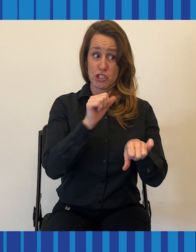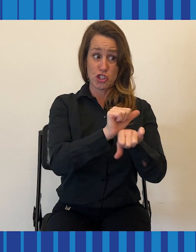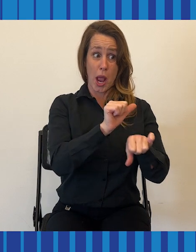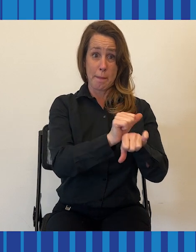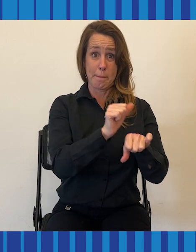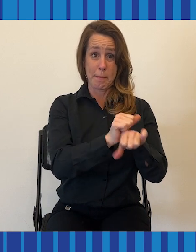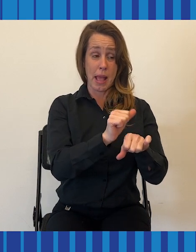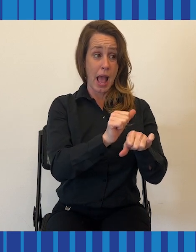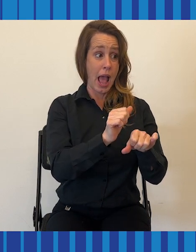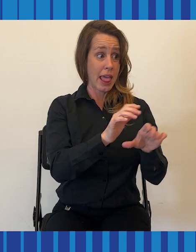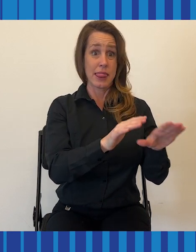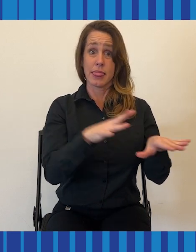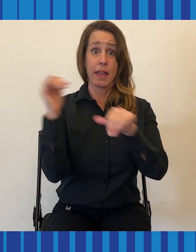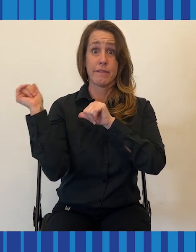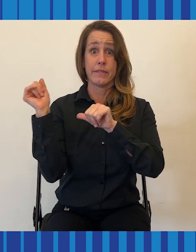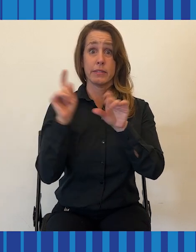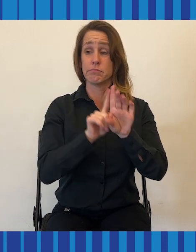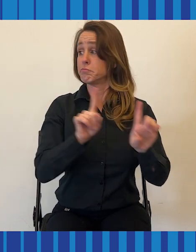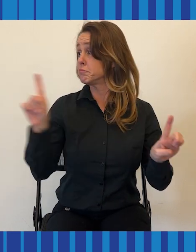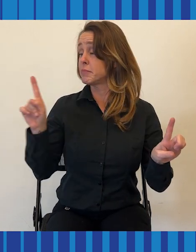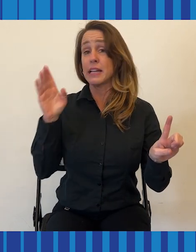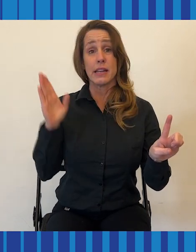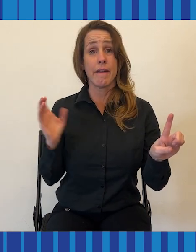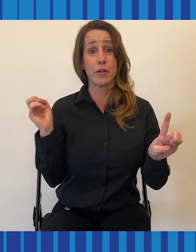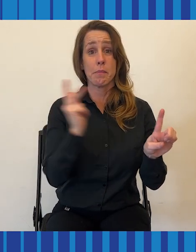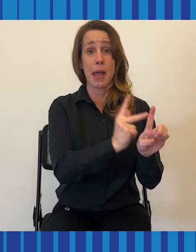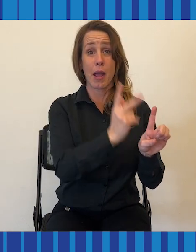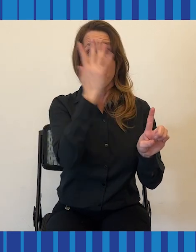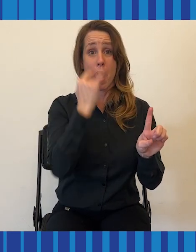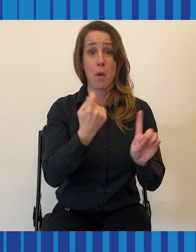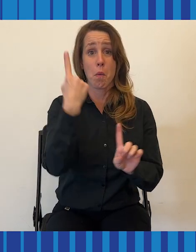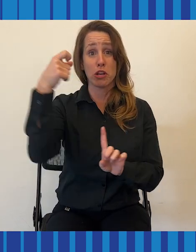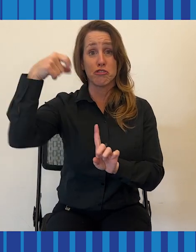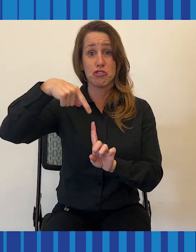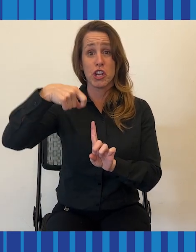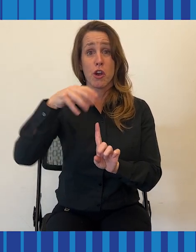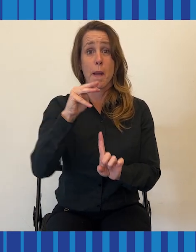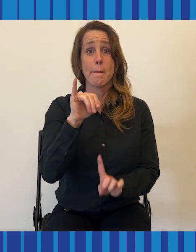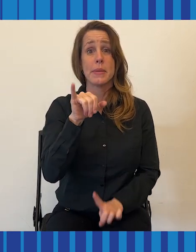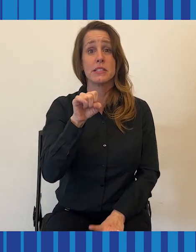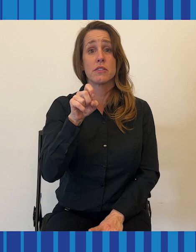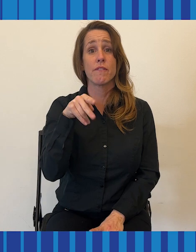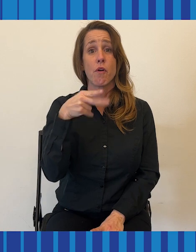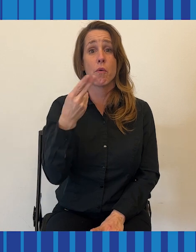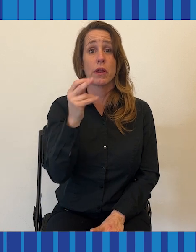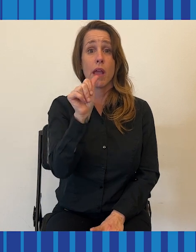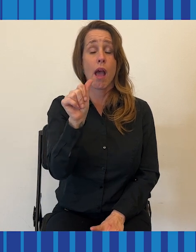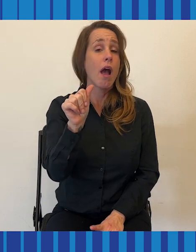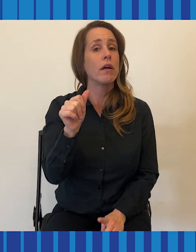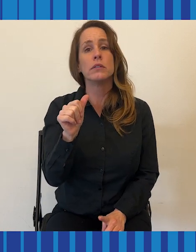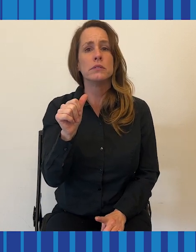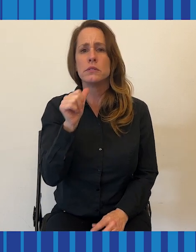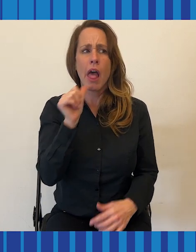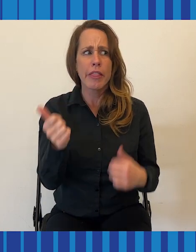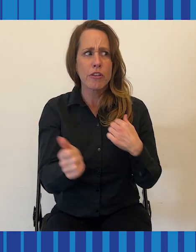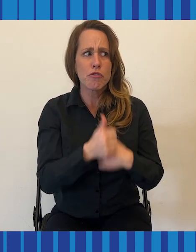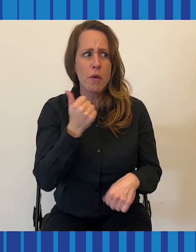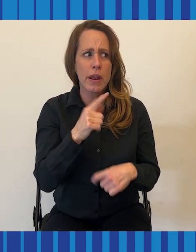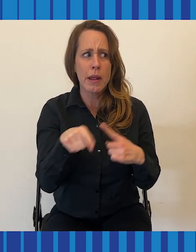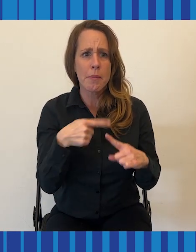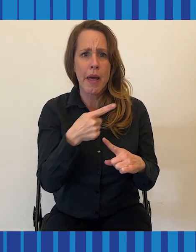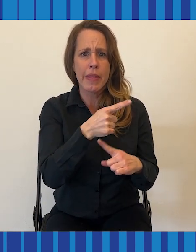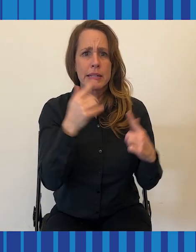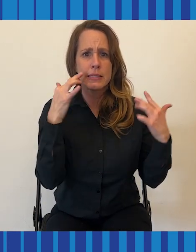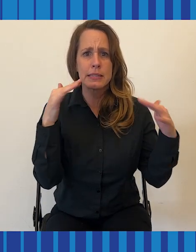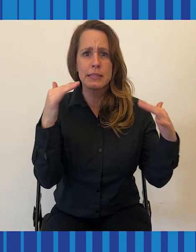of jobs. I walked out one day and didn't go back because of a misophonia trigger that was just too much for me. And it doesn't make sense. There's nothing threatening about those